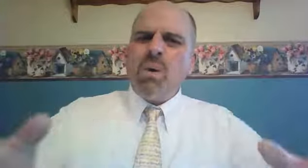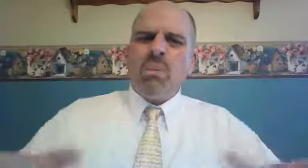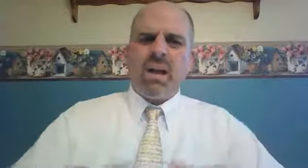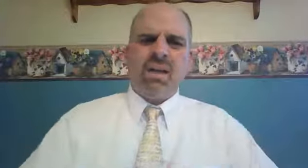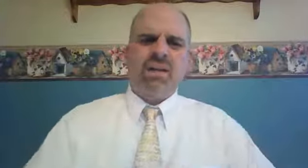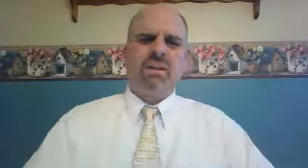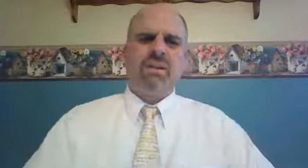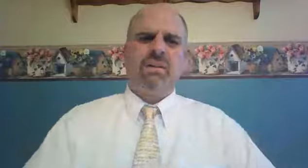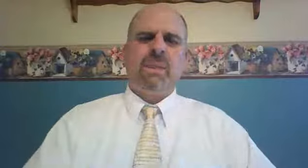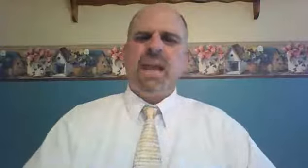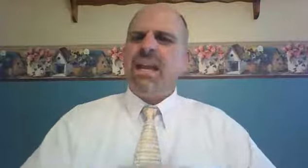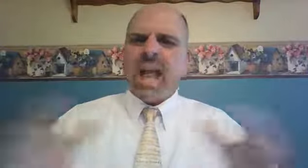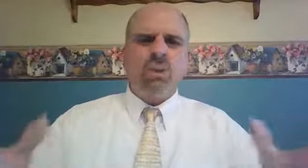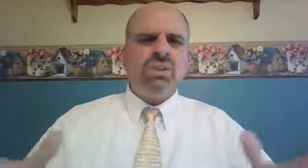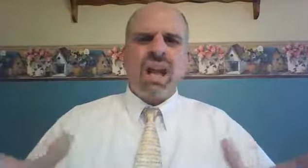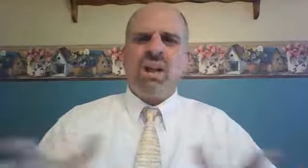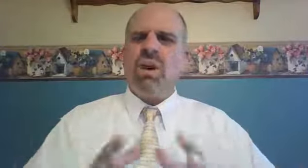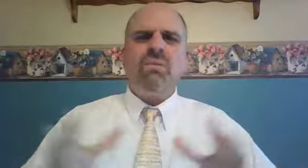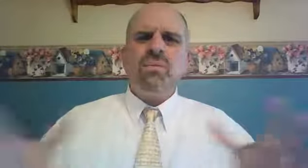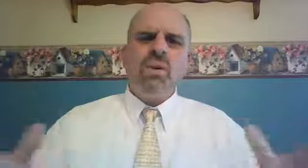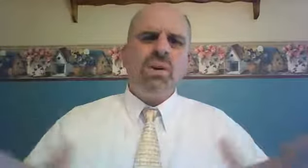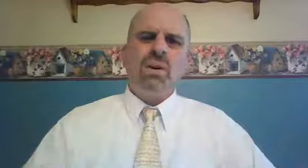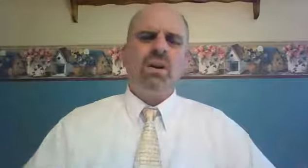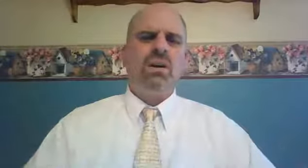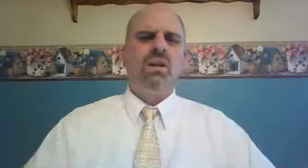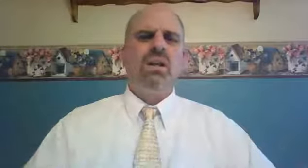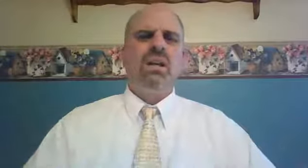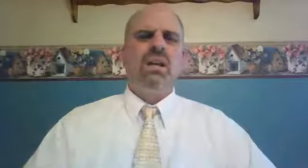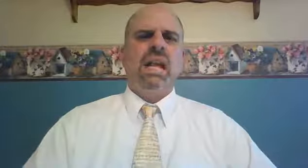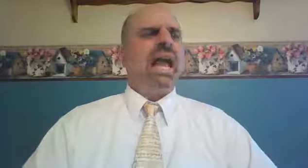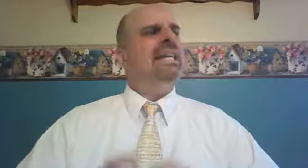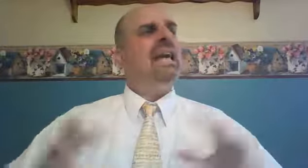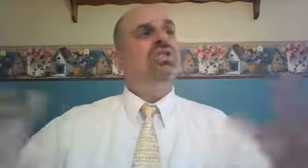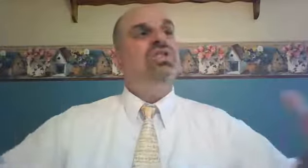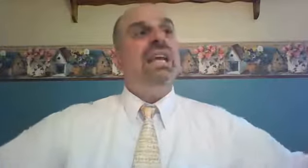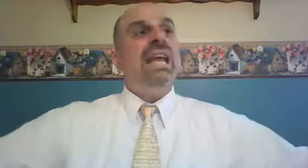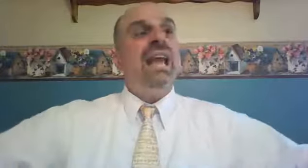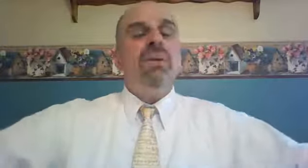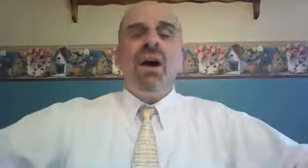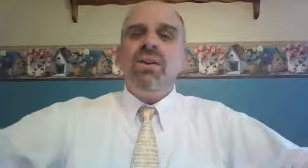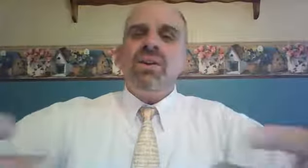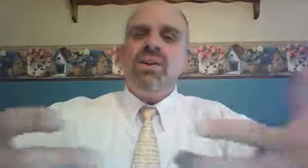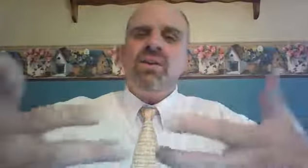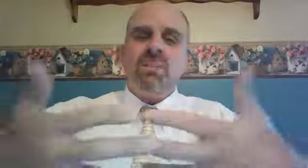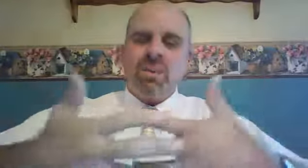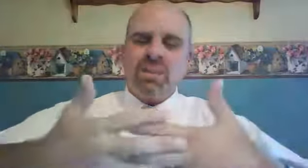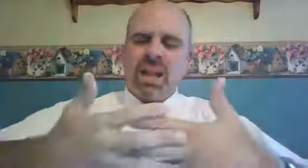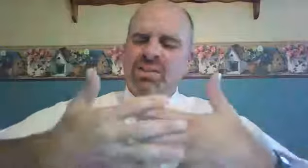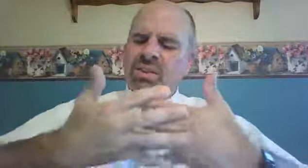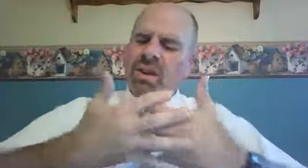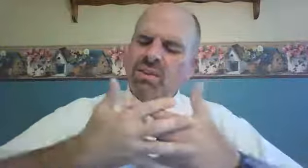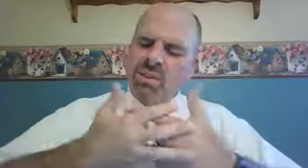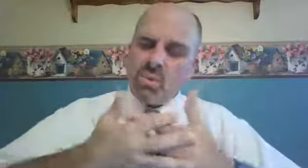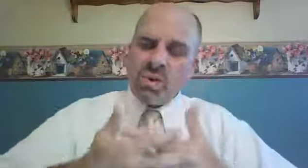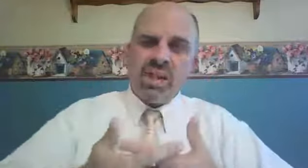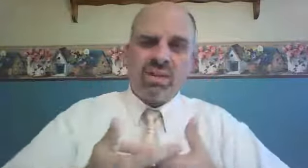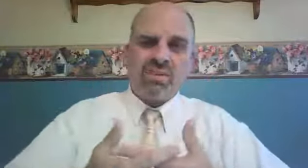Moabite. An outsider, a foreigner. And yet, she came under the protection, under the wings